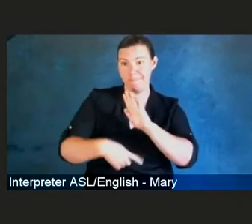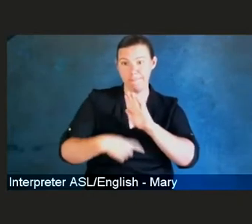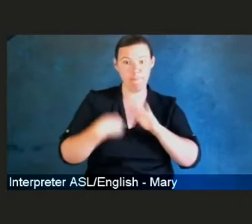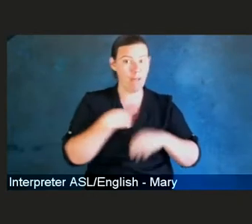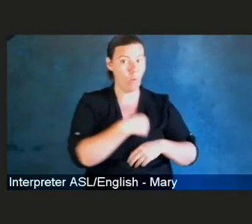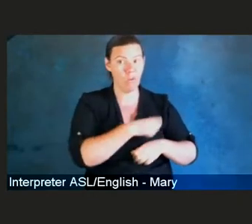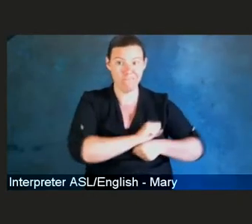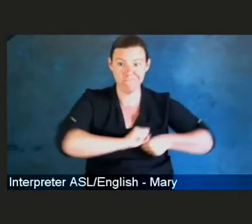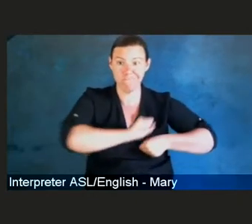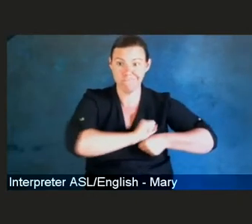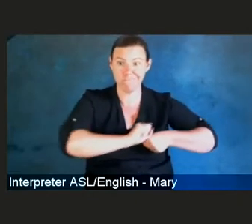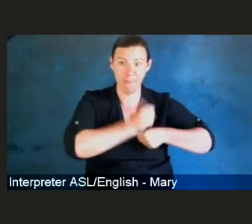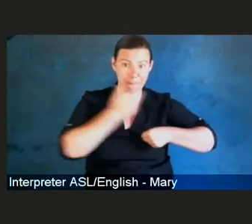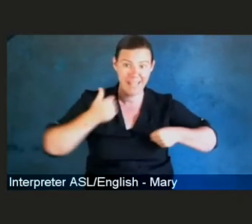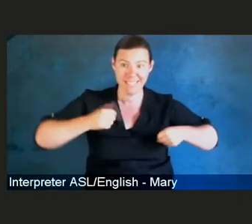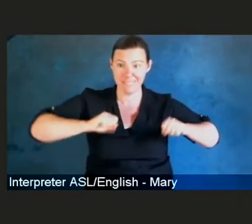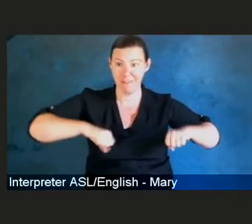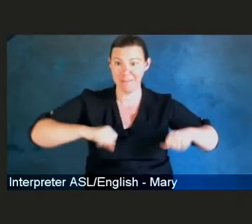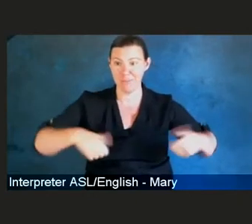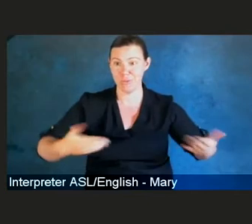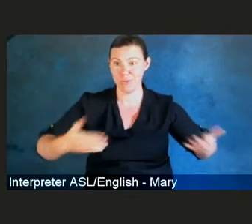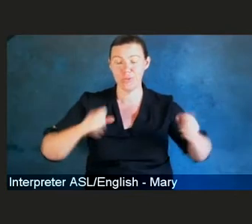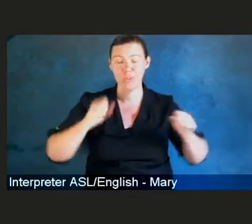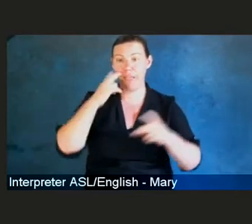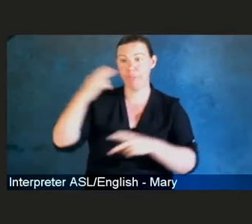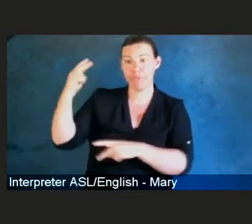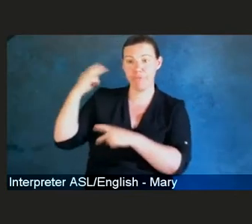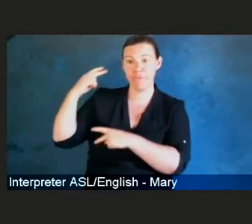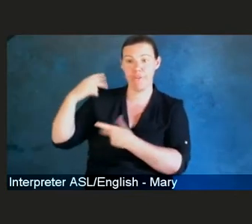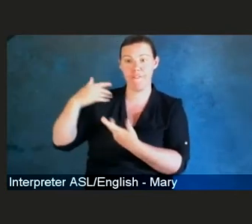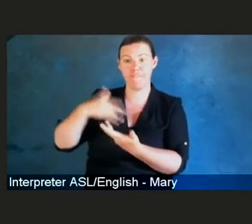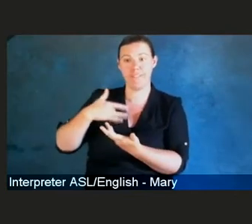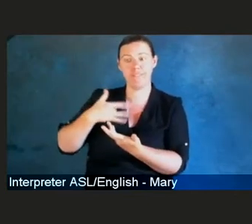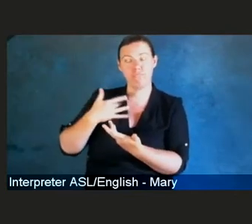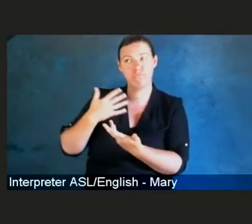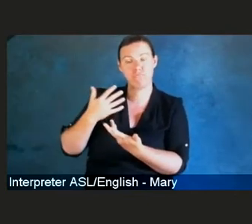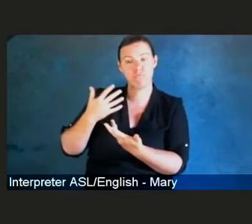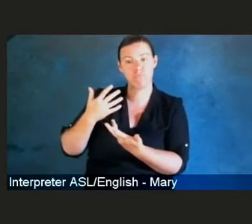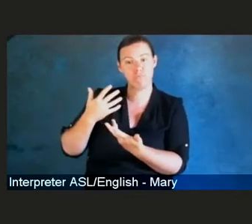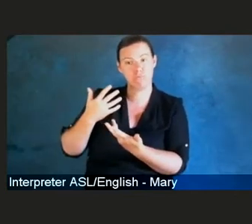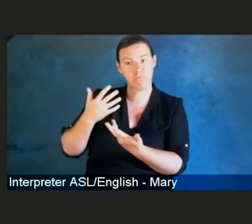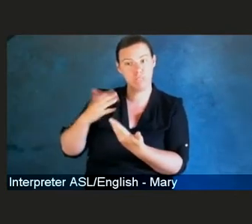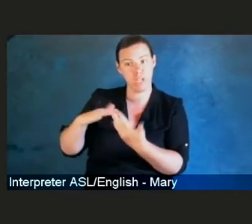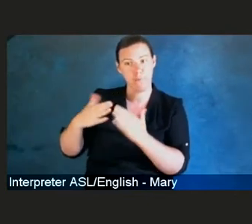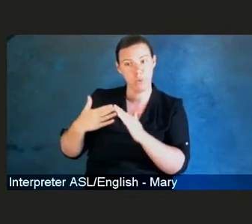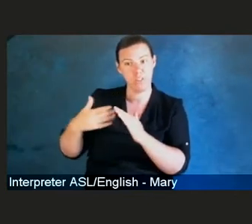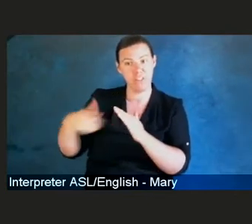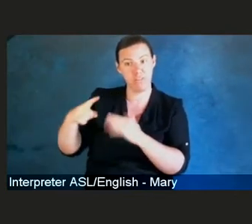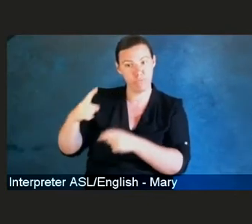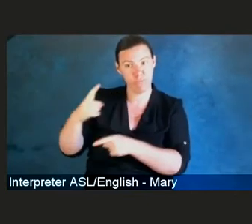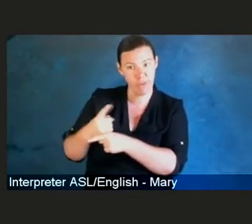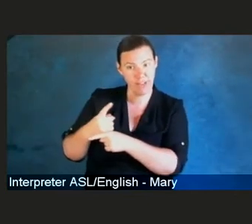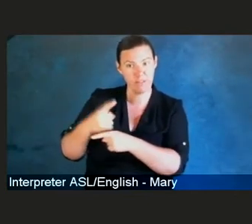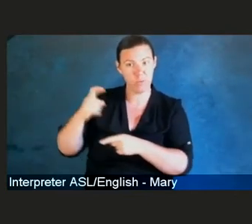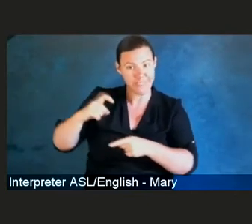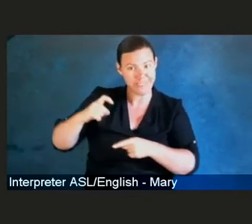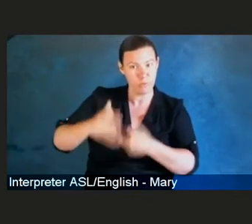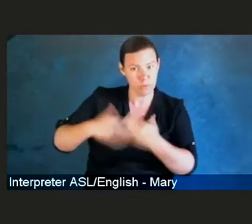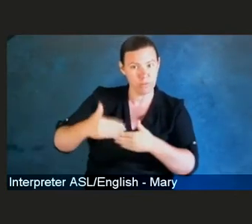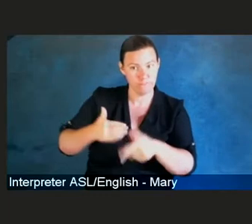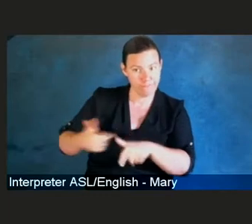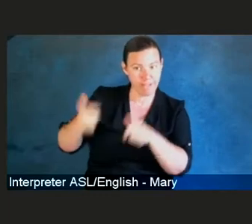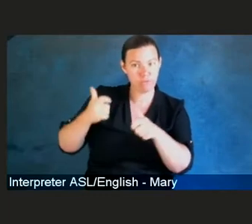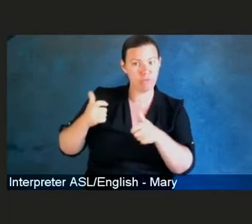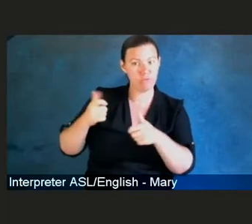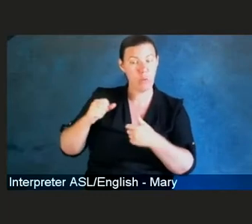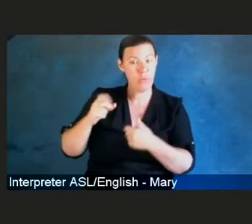You can reflect and say there's a lot of right that the community did that we needed to work faster. And we did incorporate them.